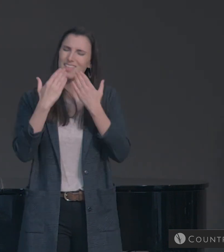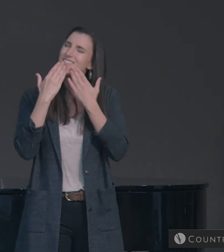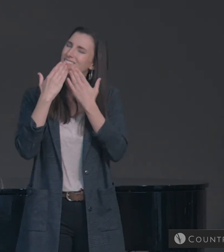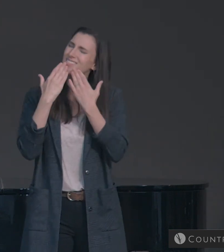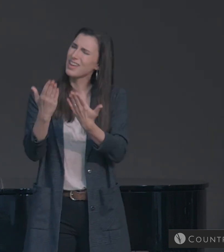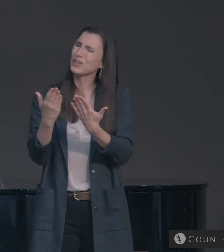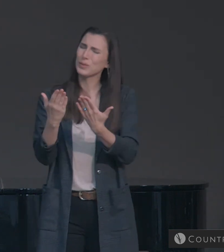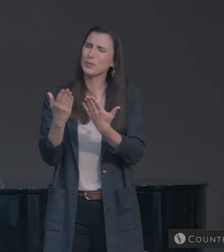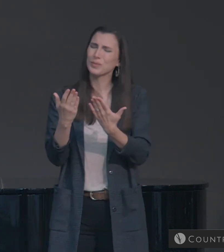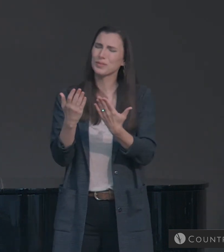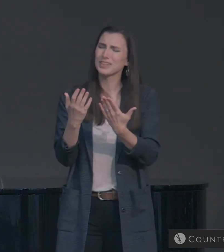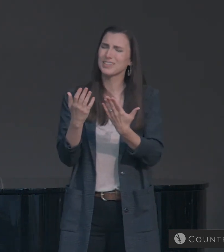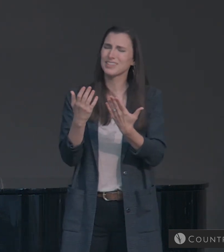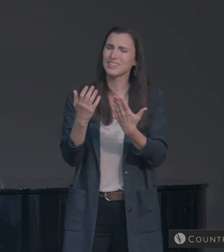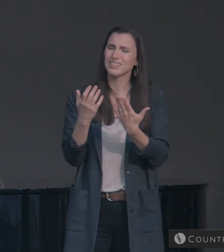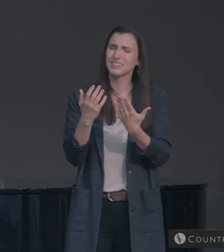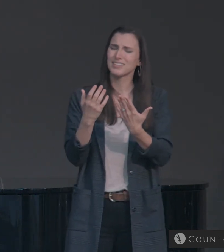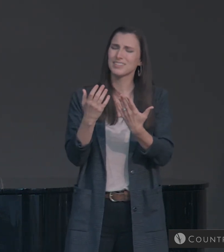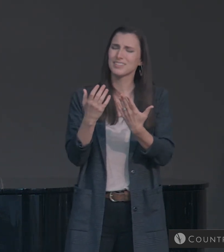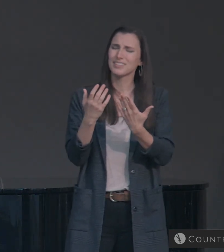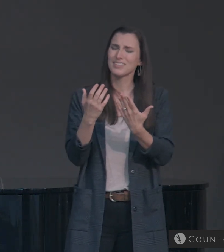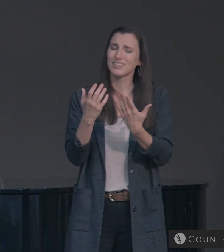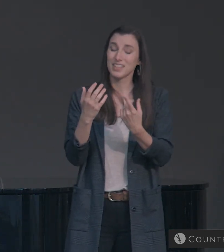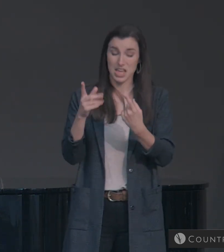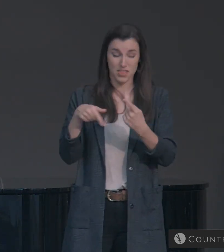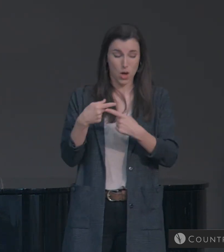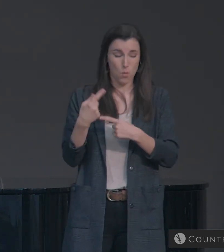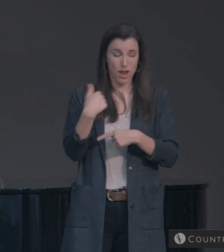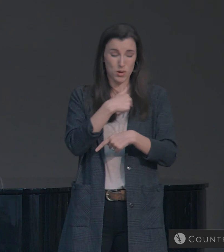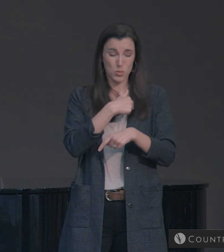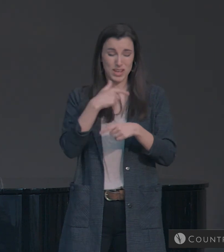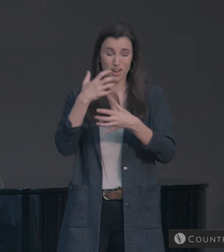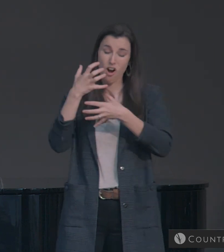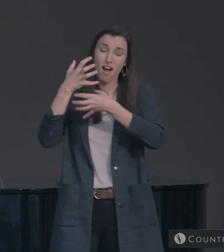comes through confidence.